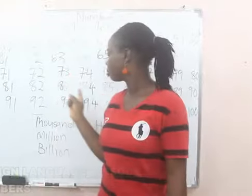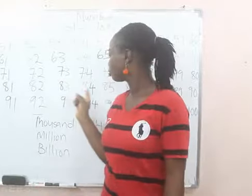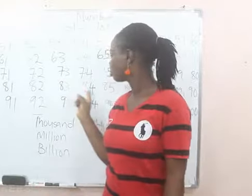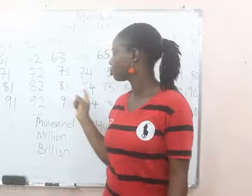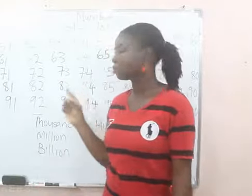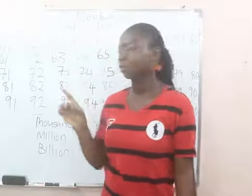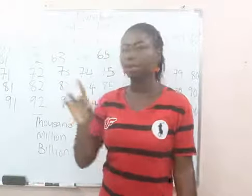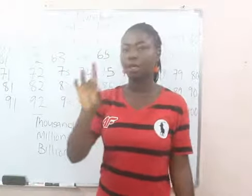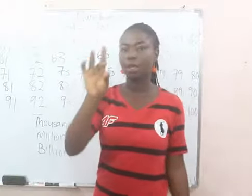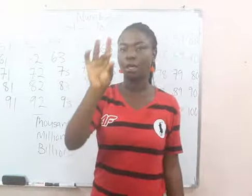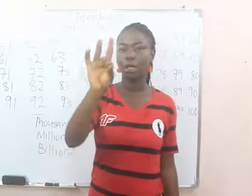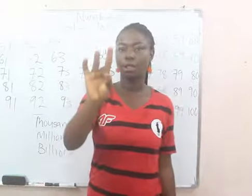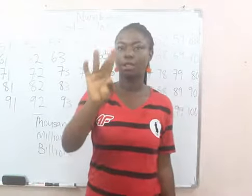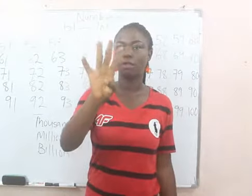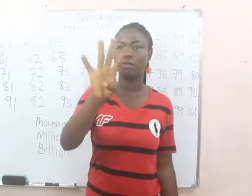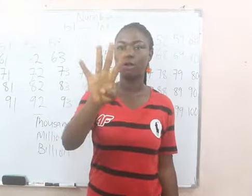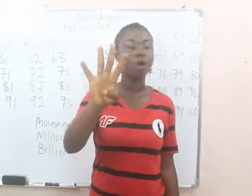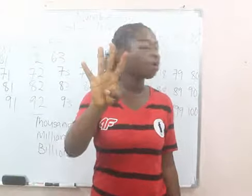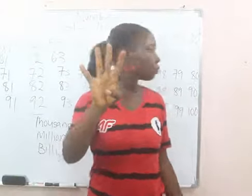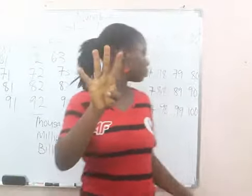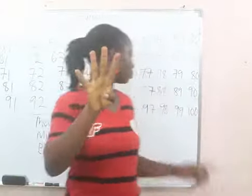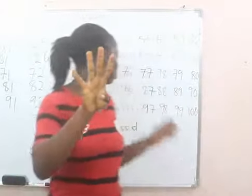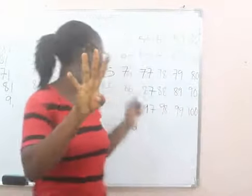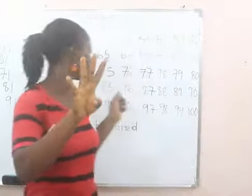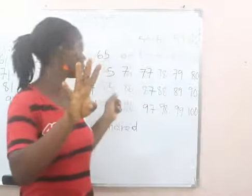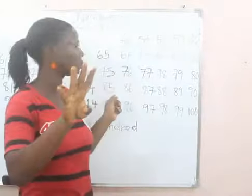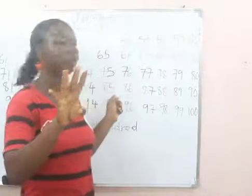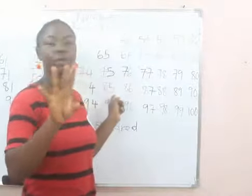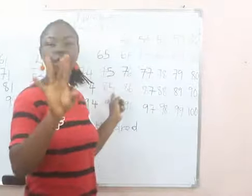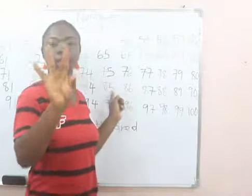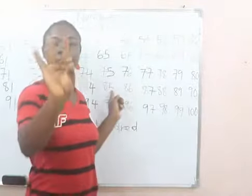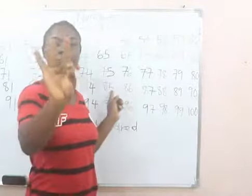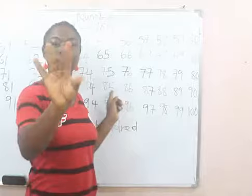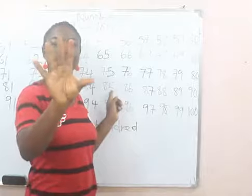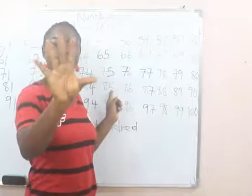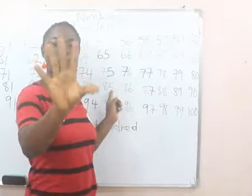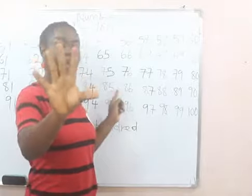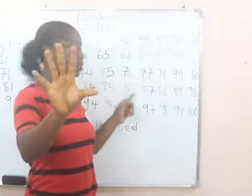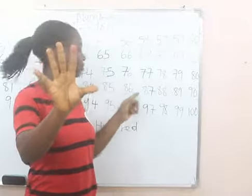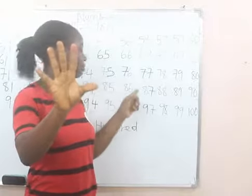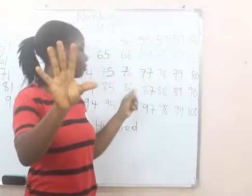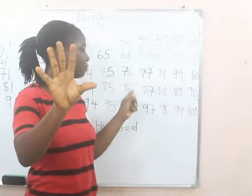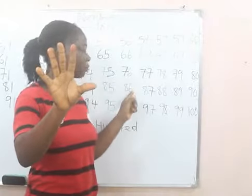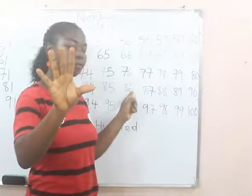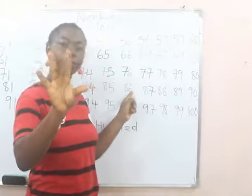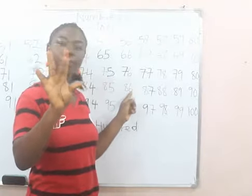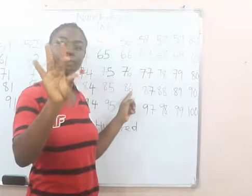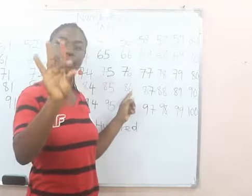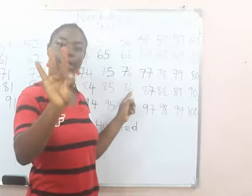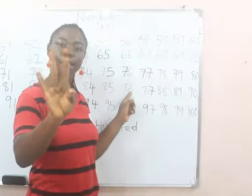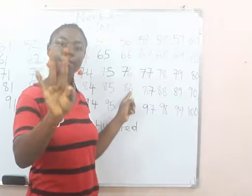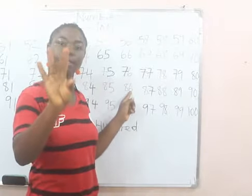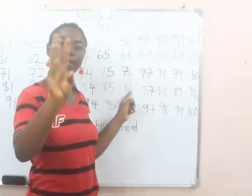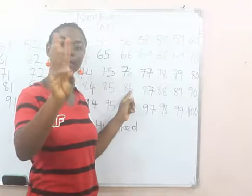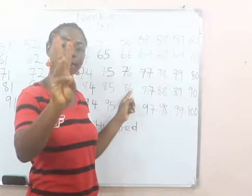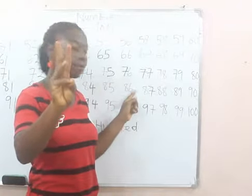84, 85, 86,